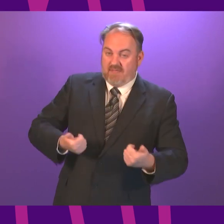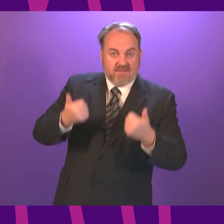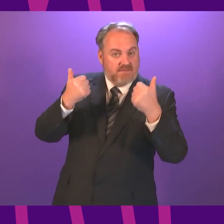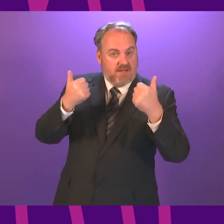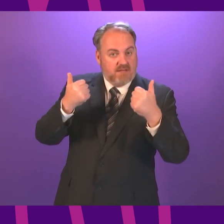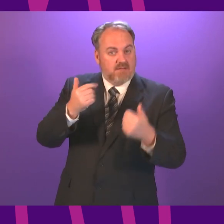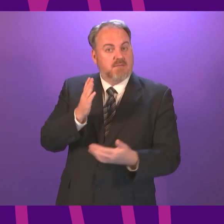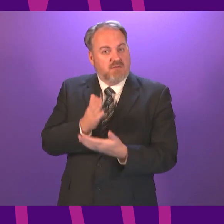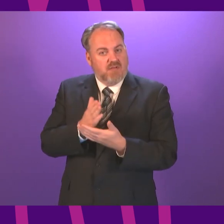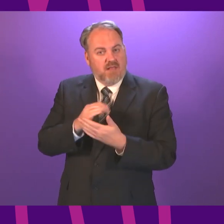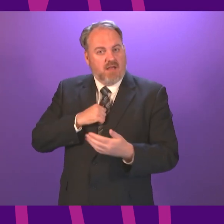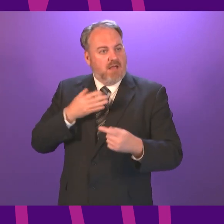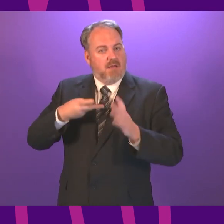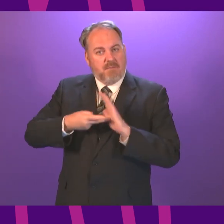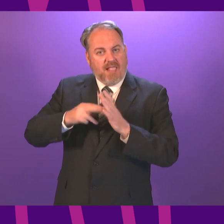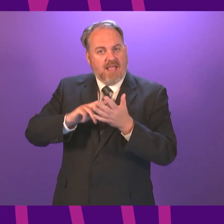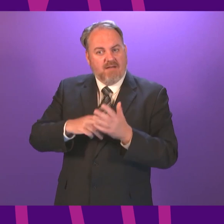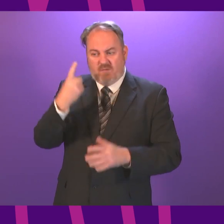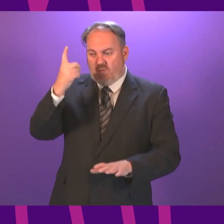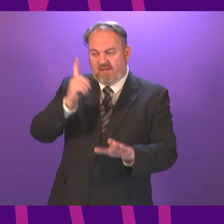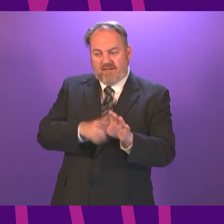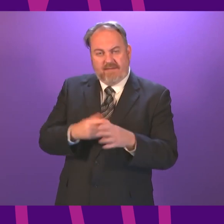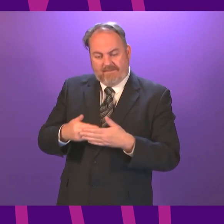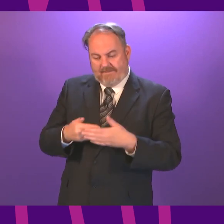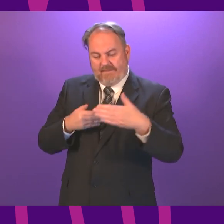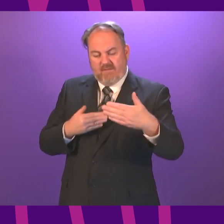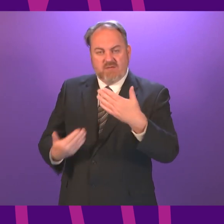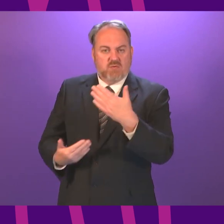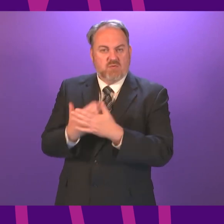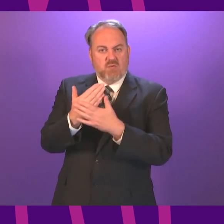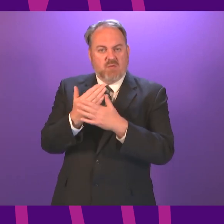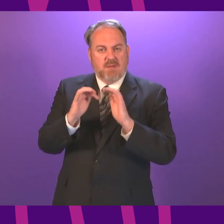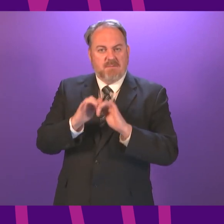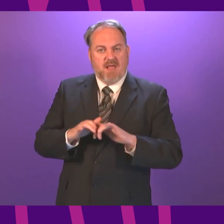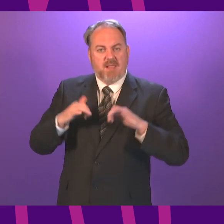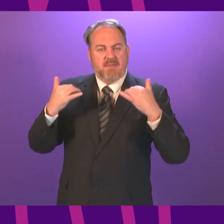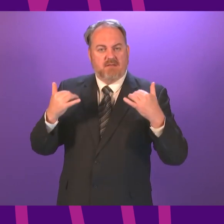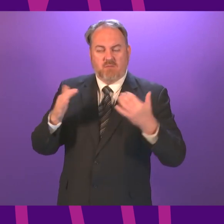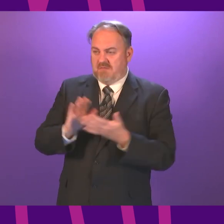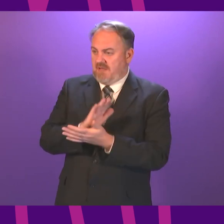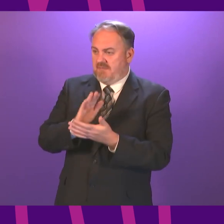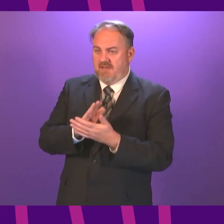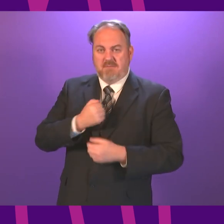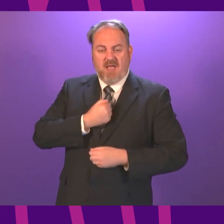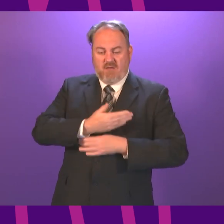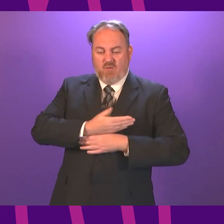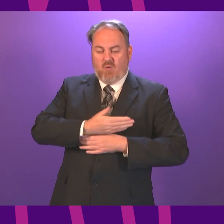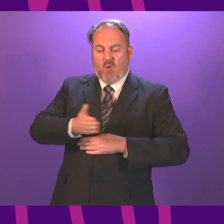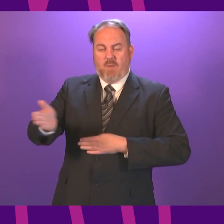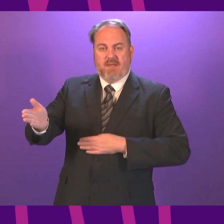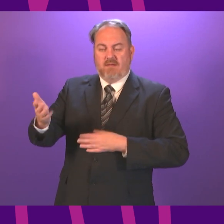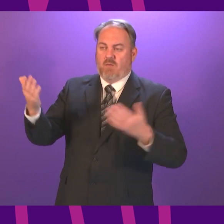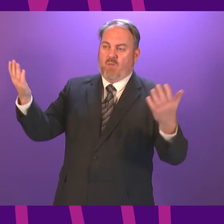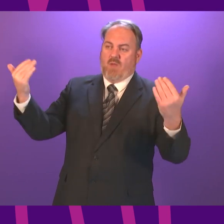year, our programme for government for the first full year of this new Parliament. So that invitation is there, the door is open and